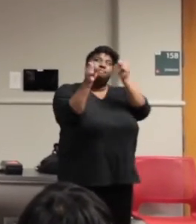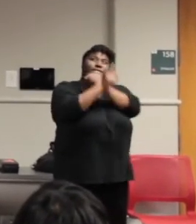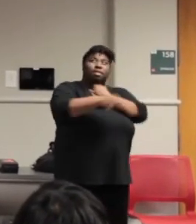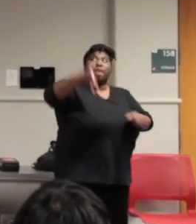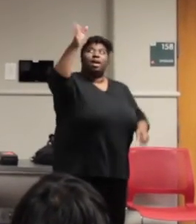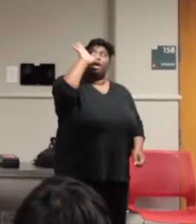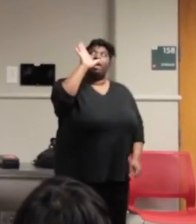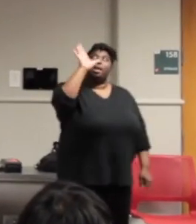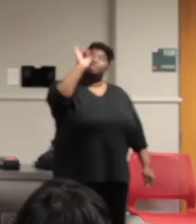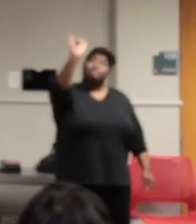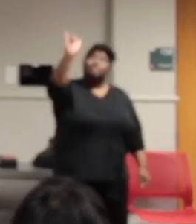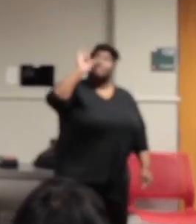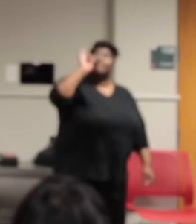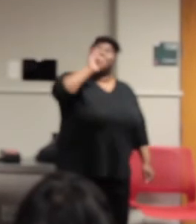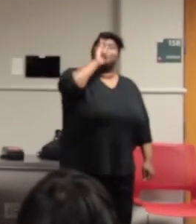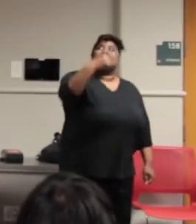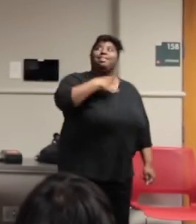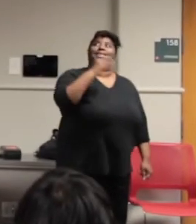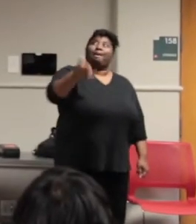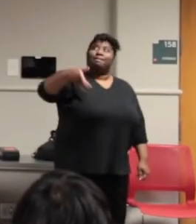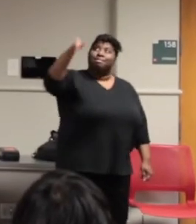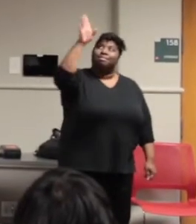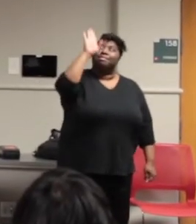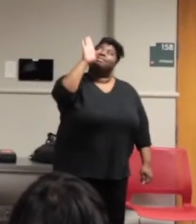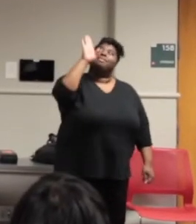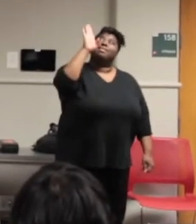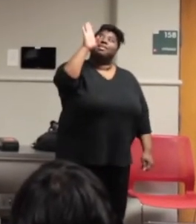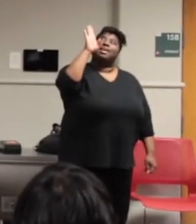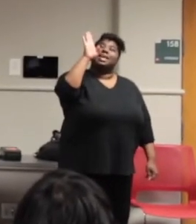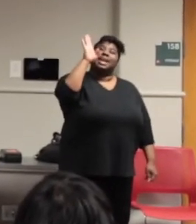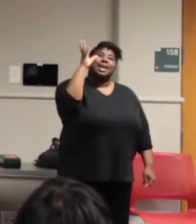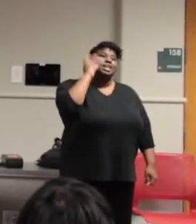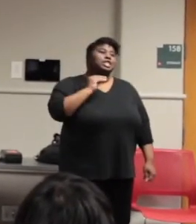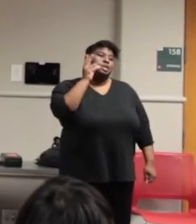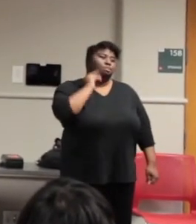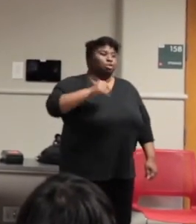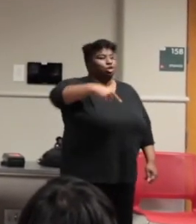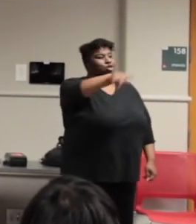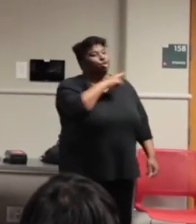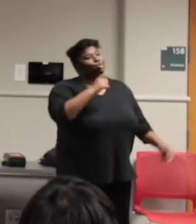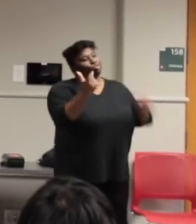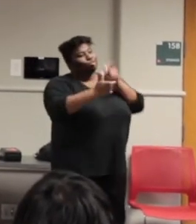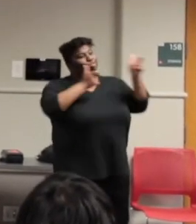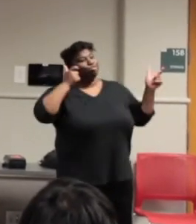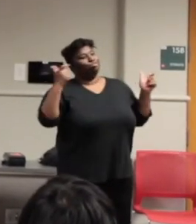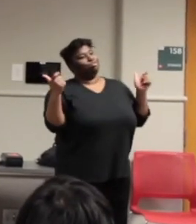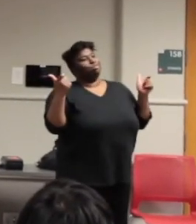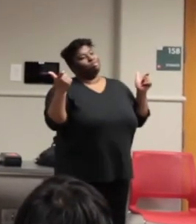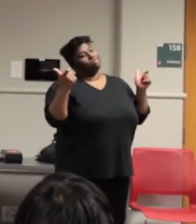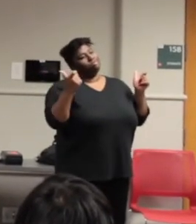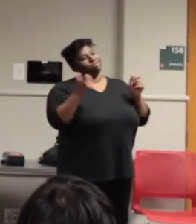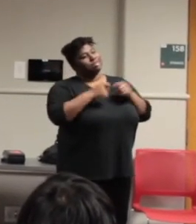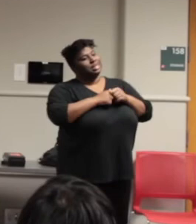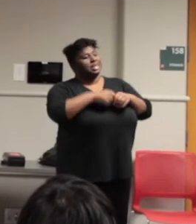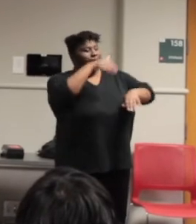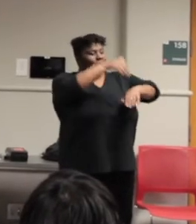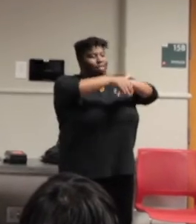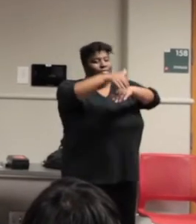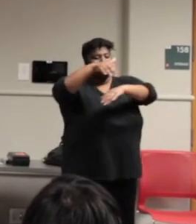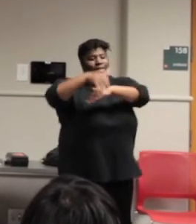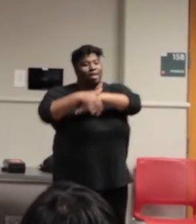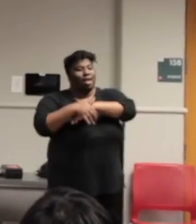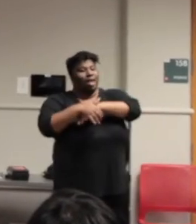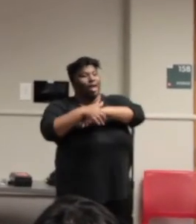God because I really like God. Save the experience your own greatness. Make your best work night after night till it takes flight. Write for four